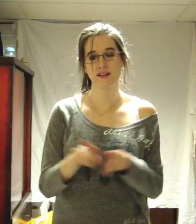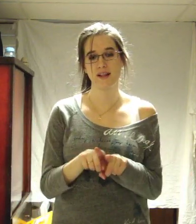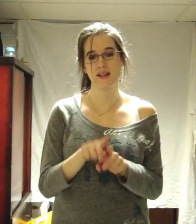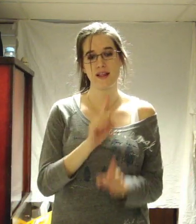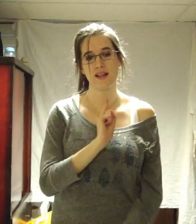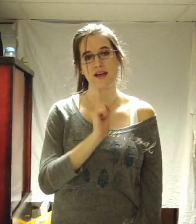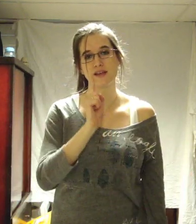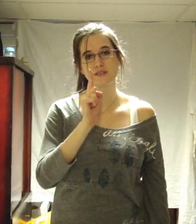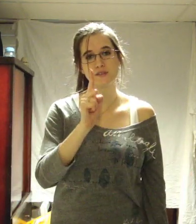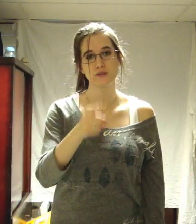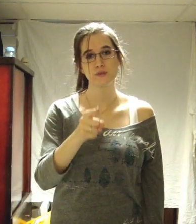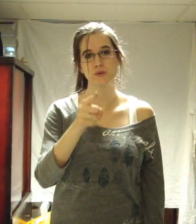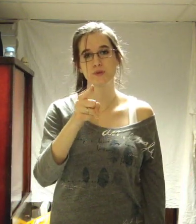like you